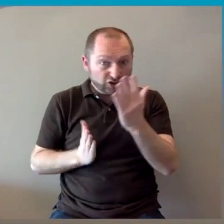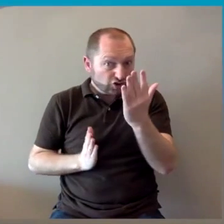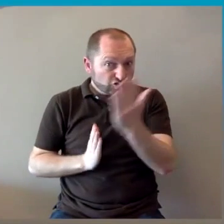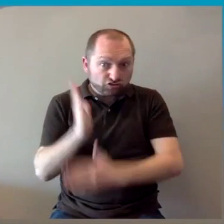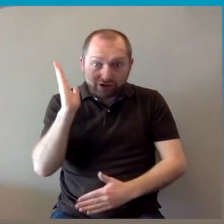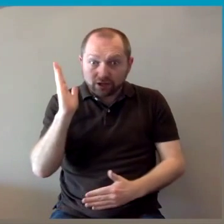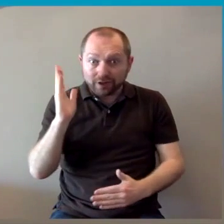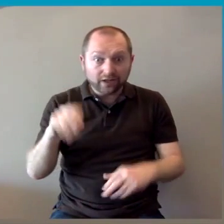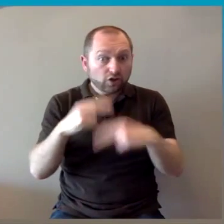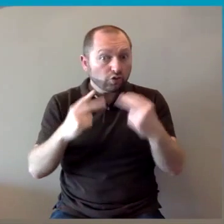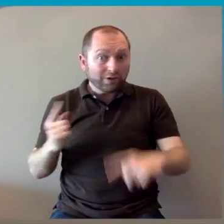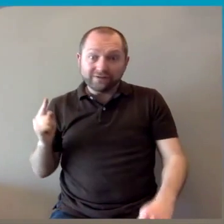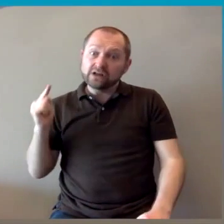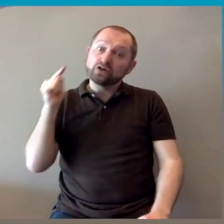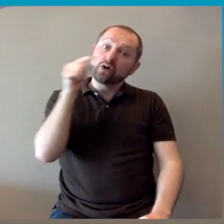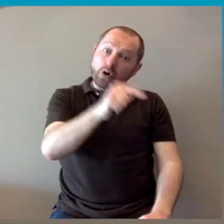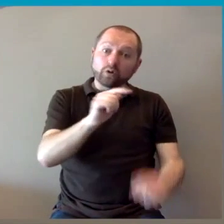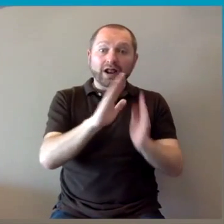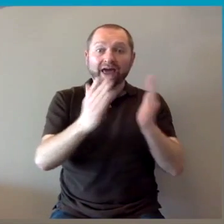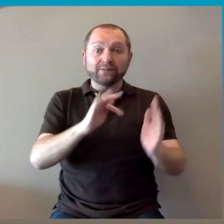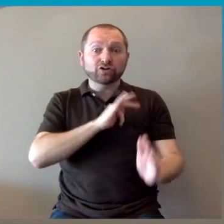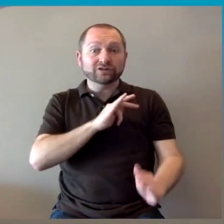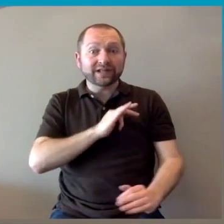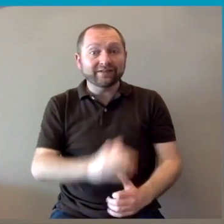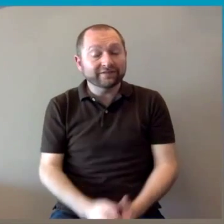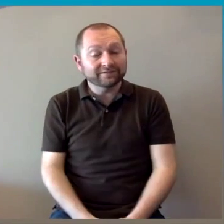right there and then without you actually having to go to the library.